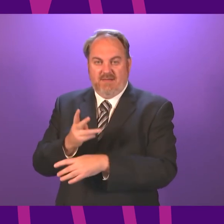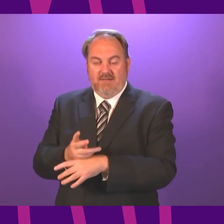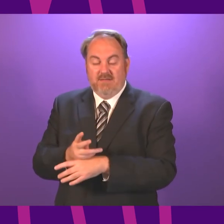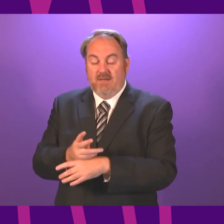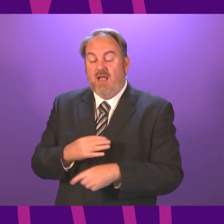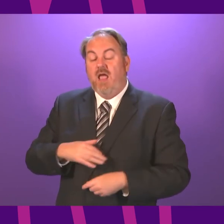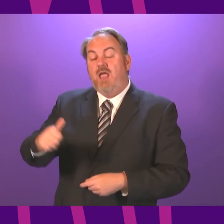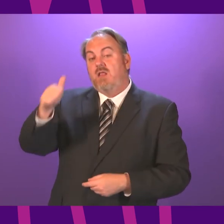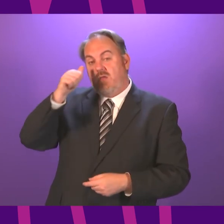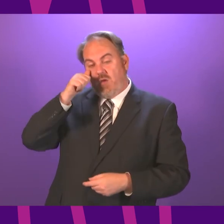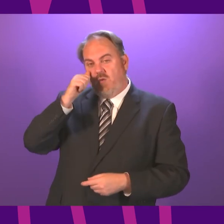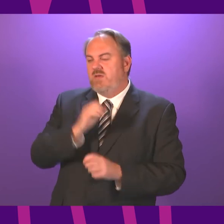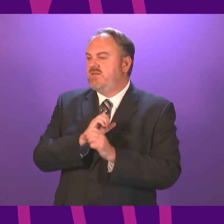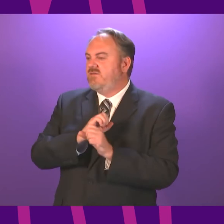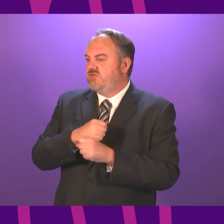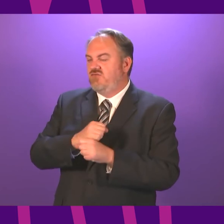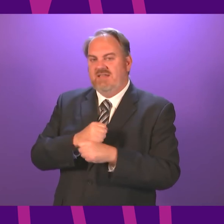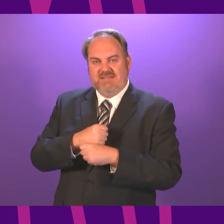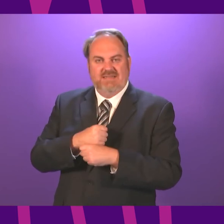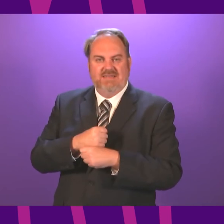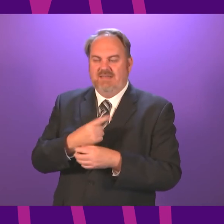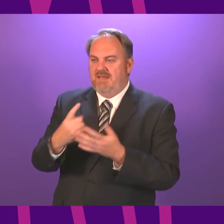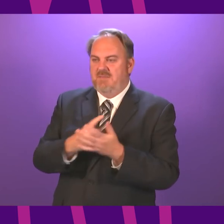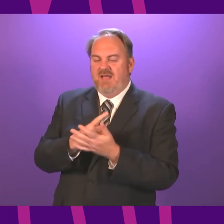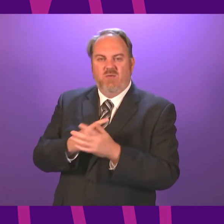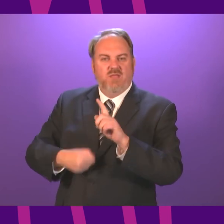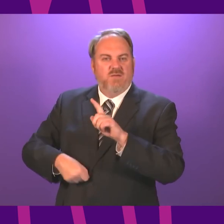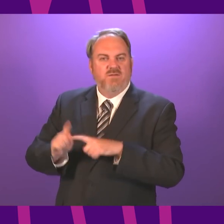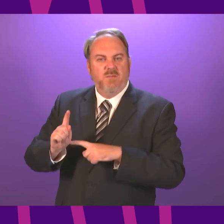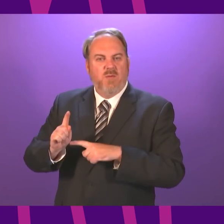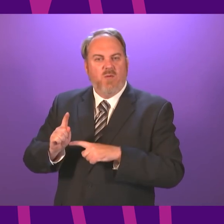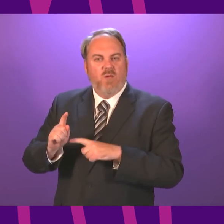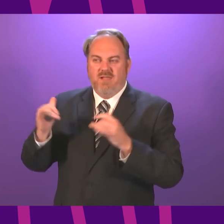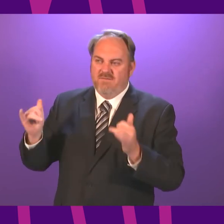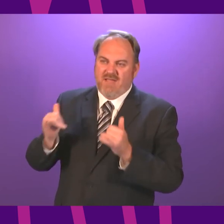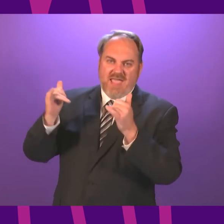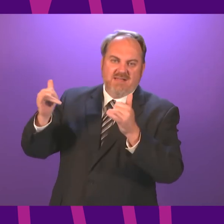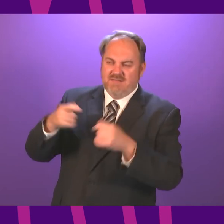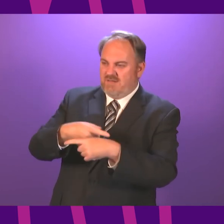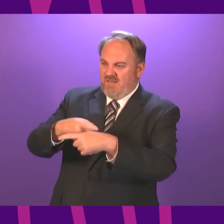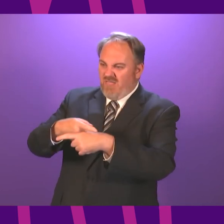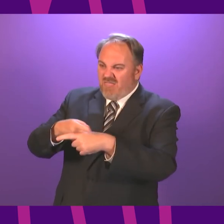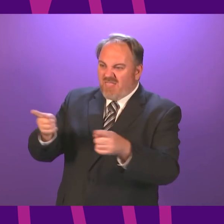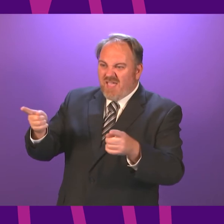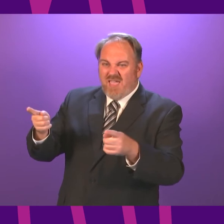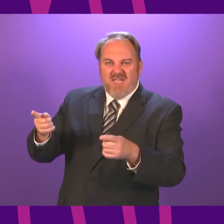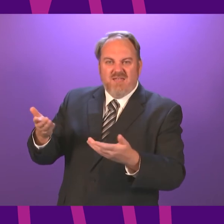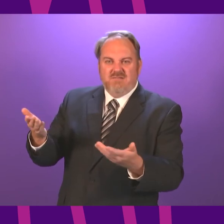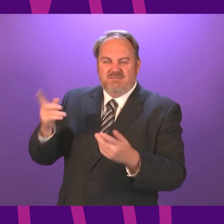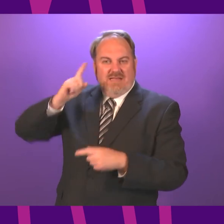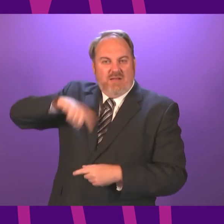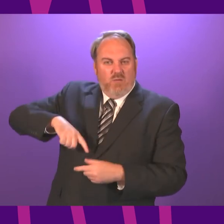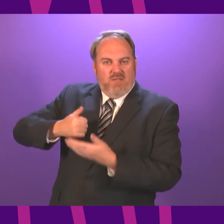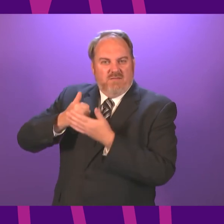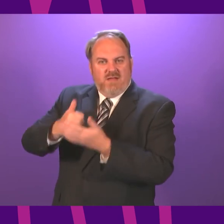get when people, whoever they are, football fans or anybody else, are not complying with the advice, the response to that